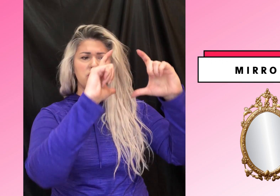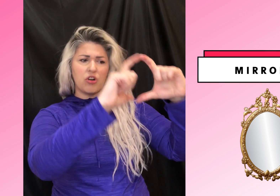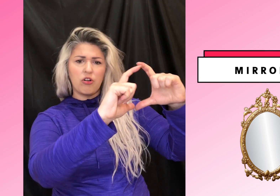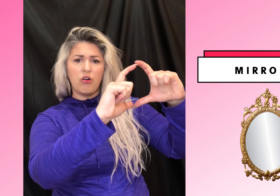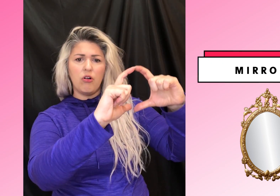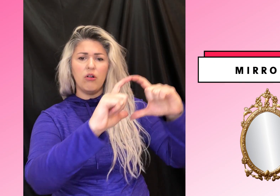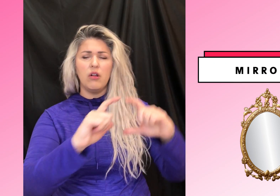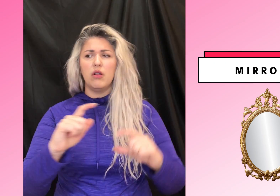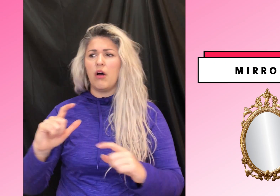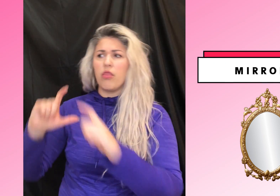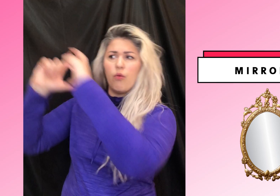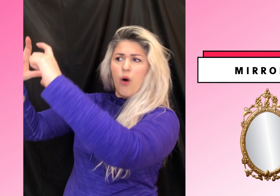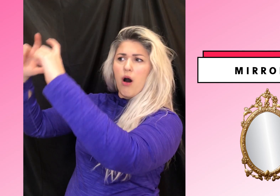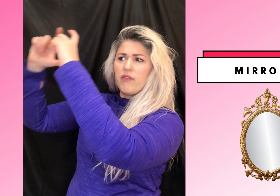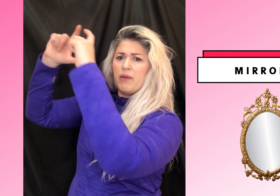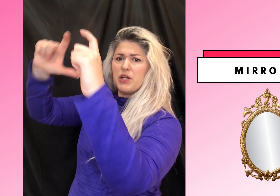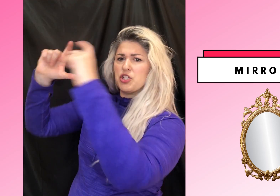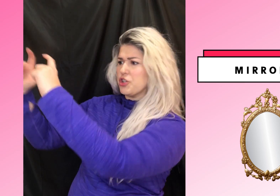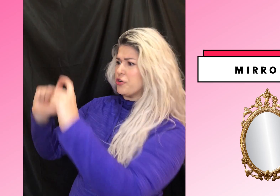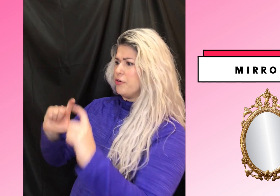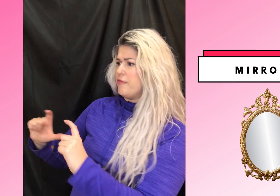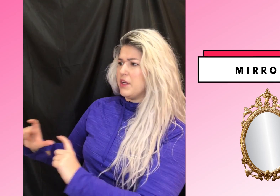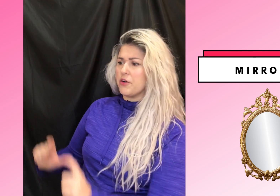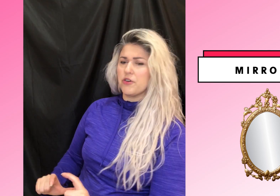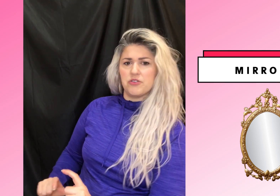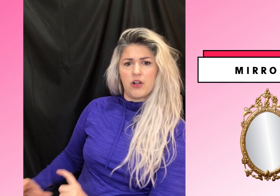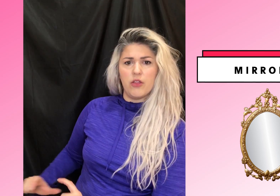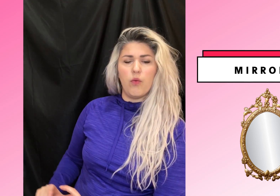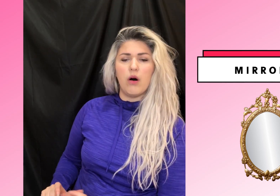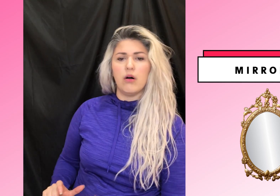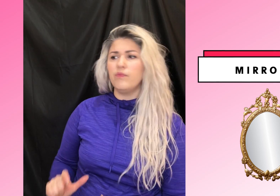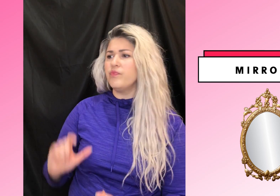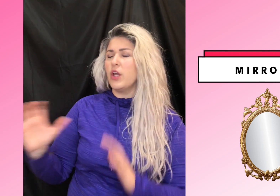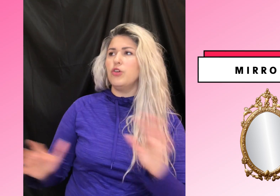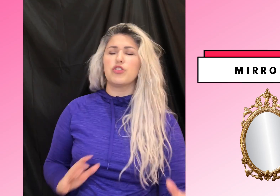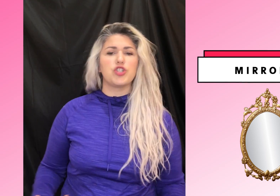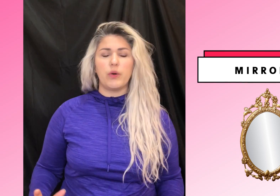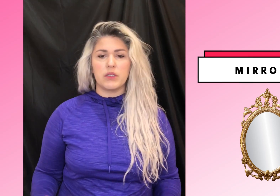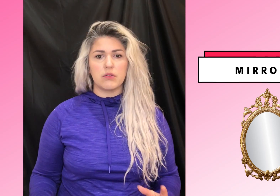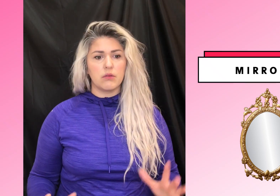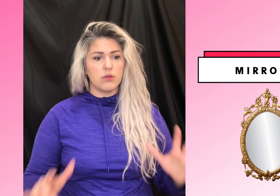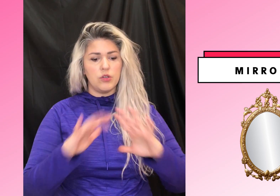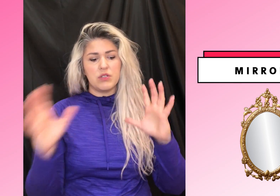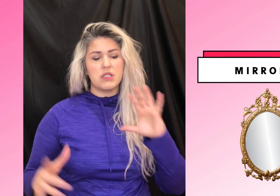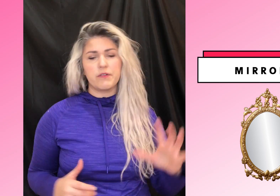circle on the wall. I've got a bunch of circle of mirrors on the wall. You can show it using different